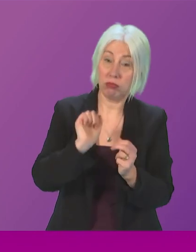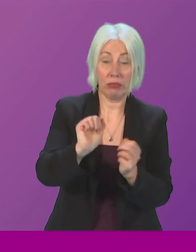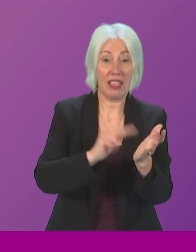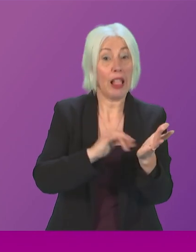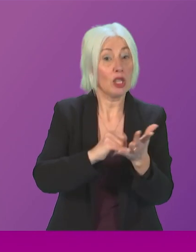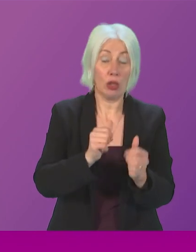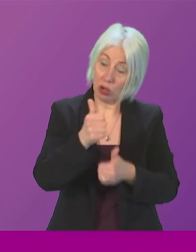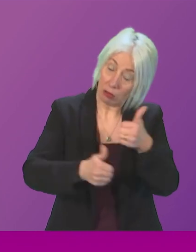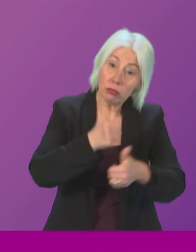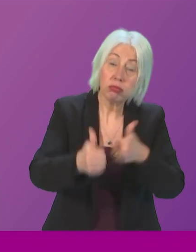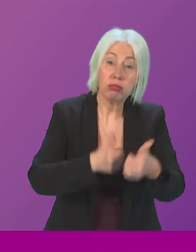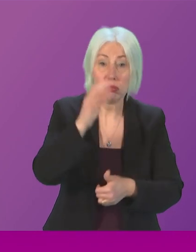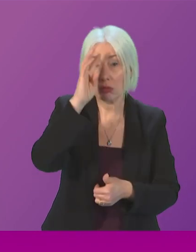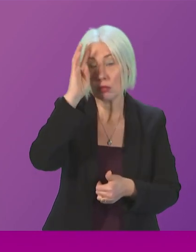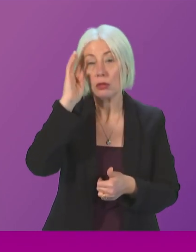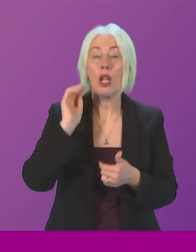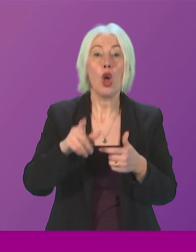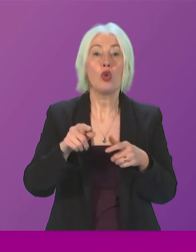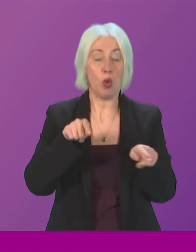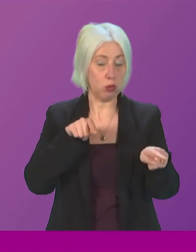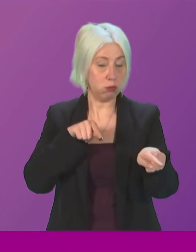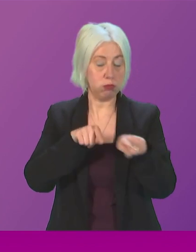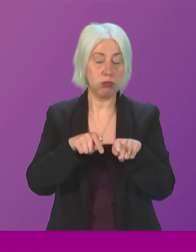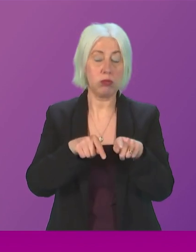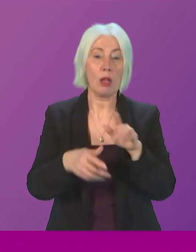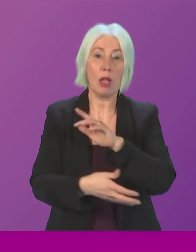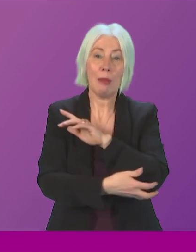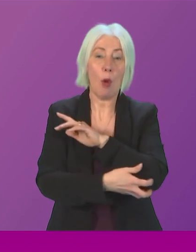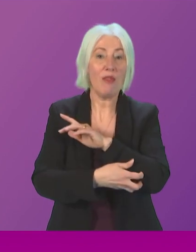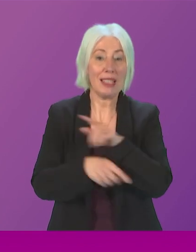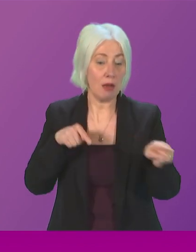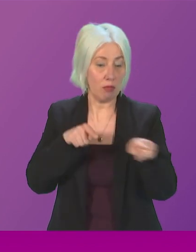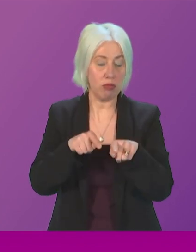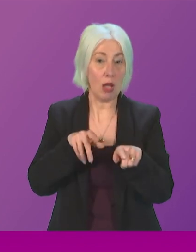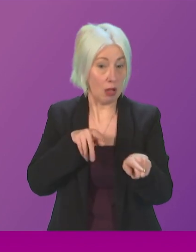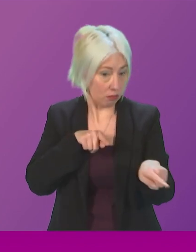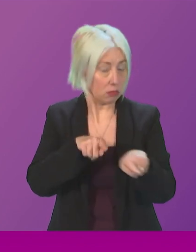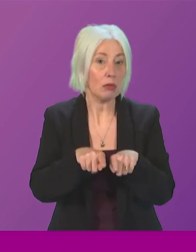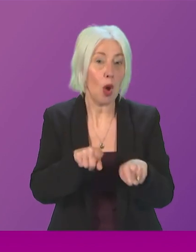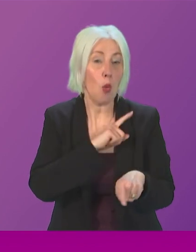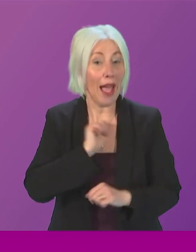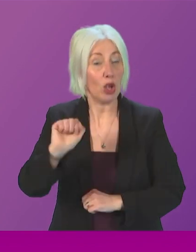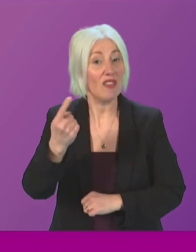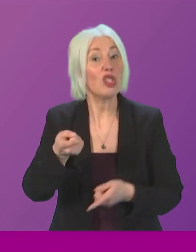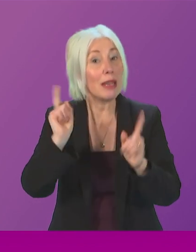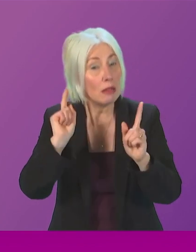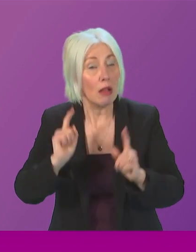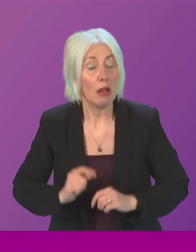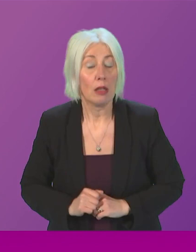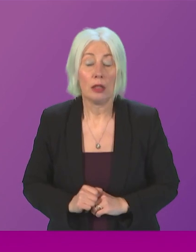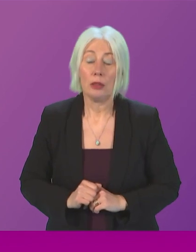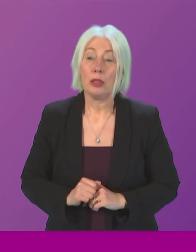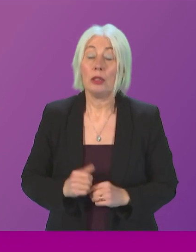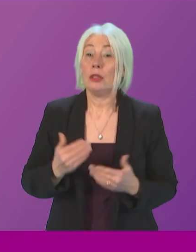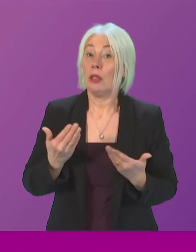Sturgeon closing the poverty related attainment gap because of the actions of the former First Minister in terms